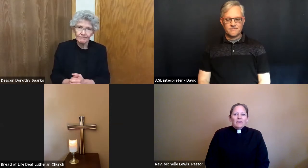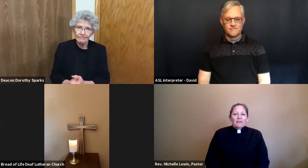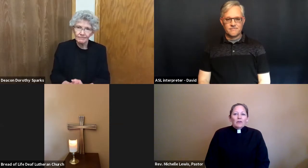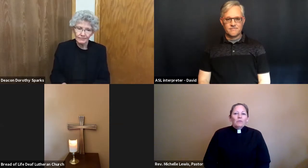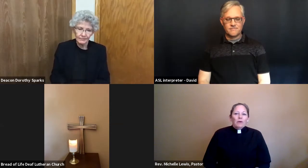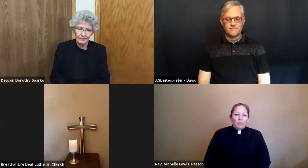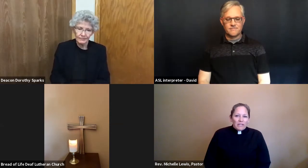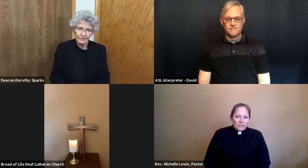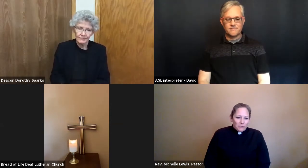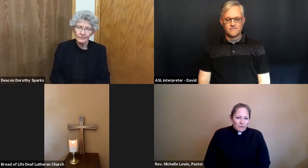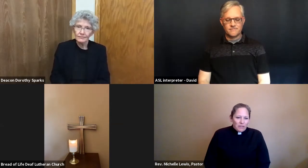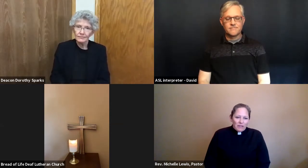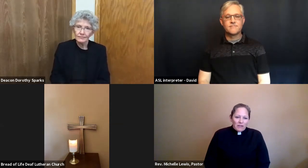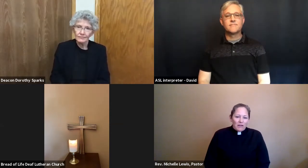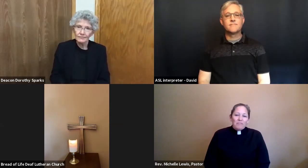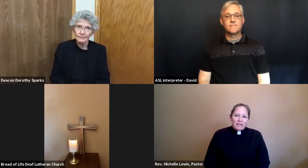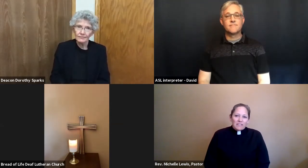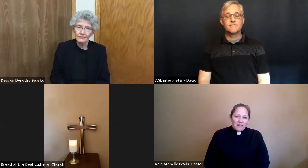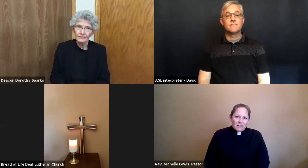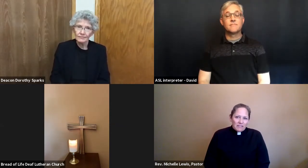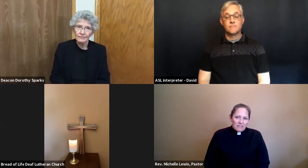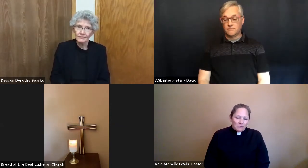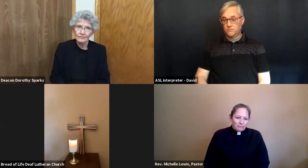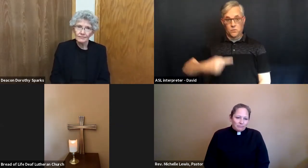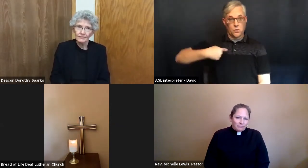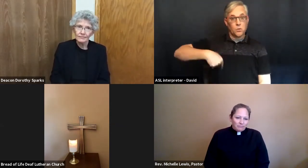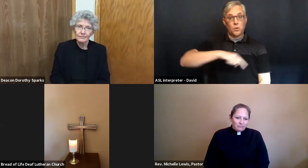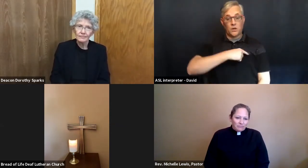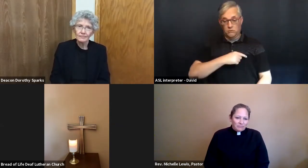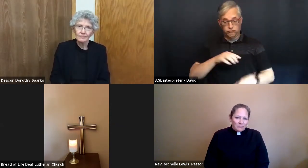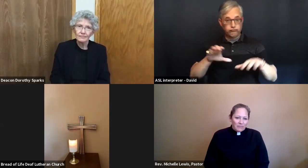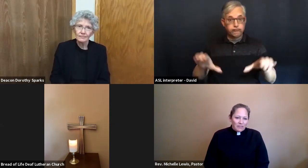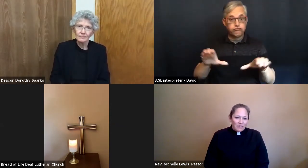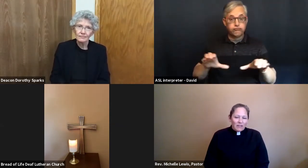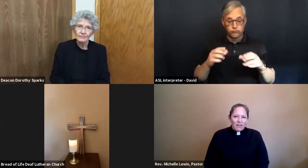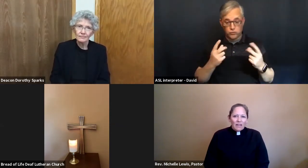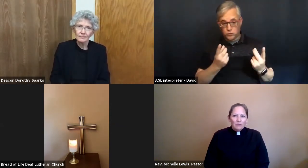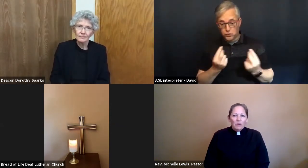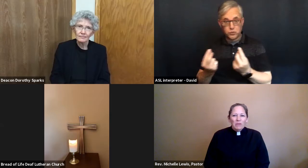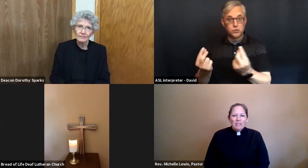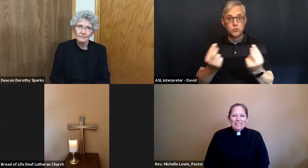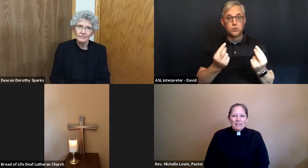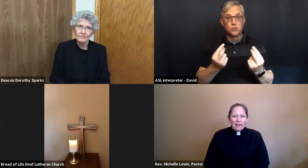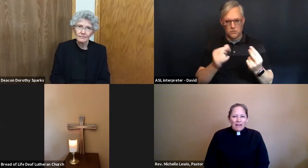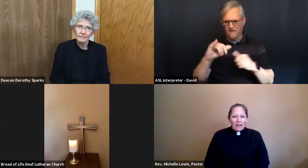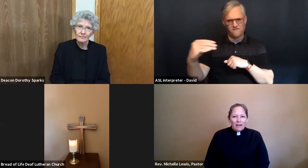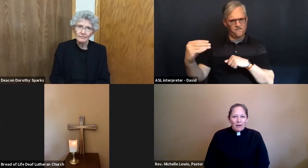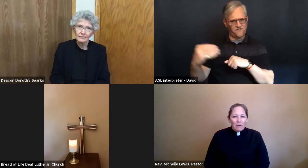What we do affects us. What And when we think back about